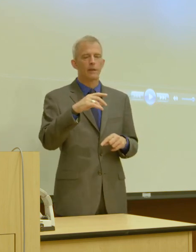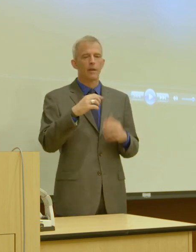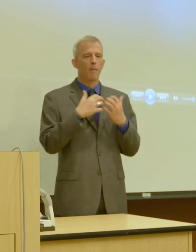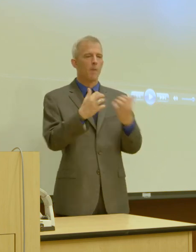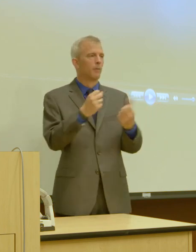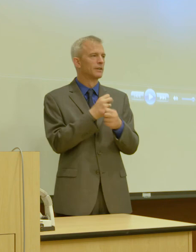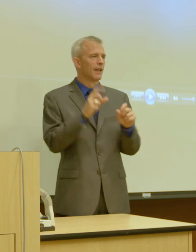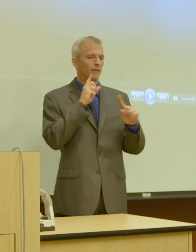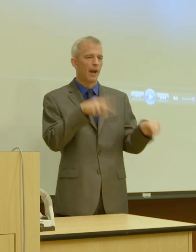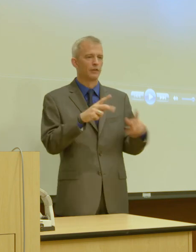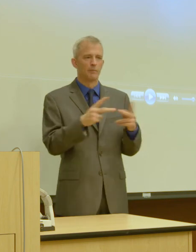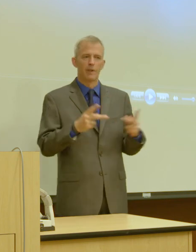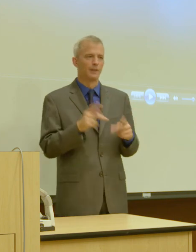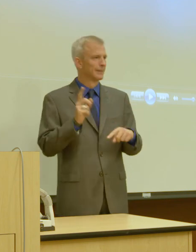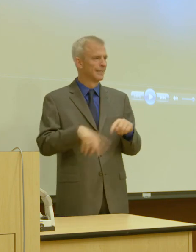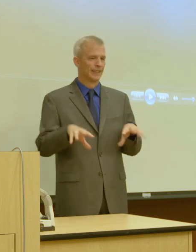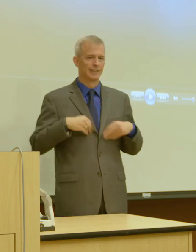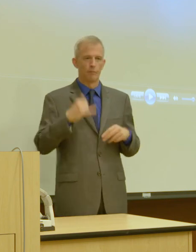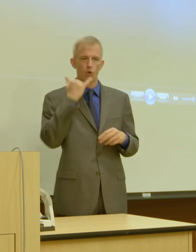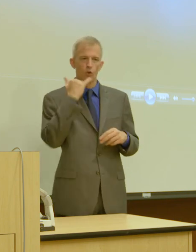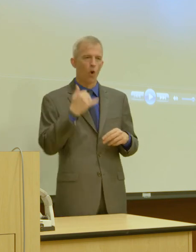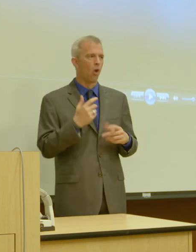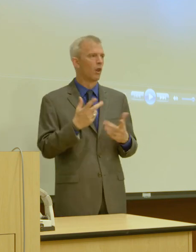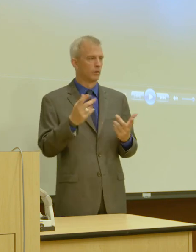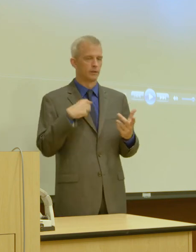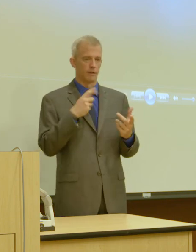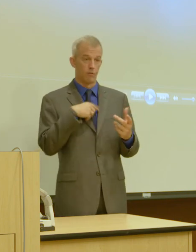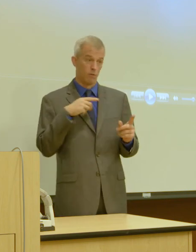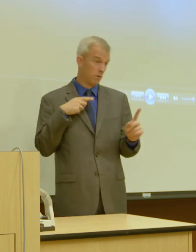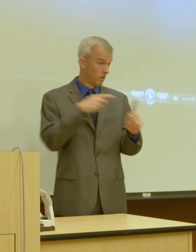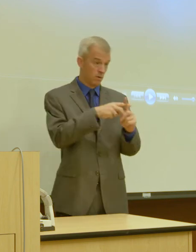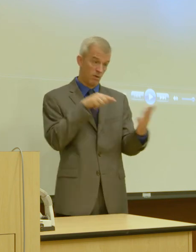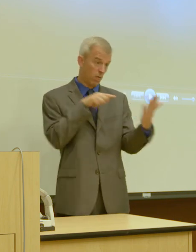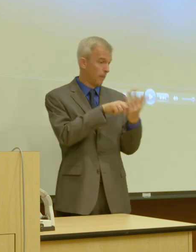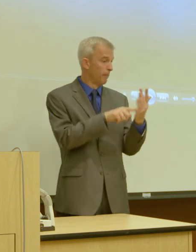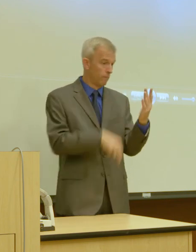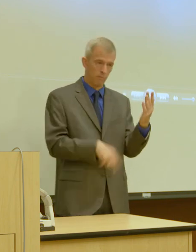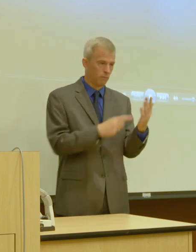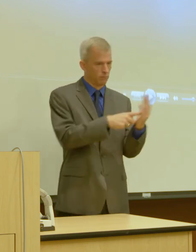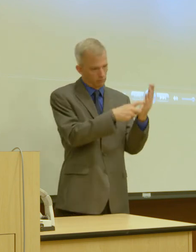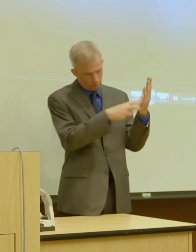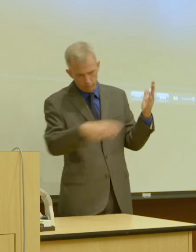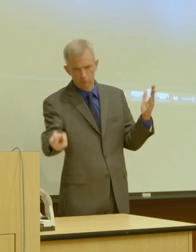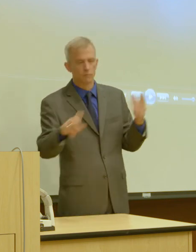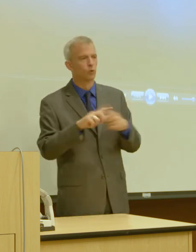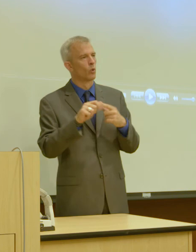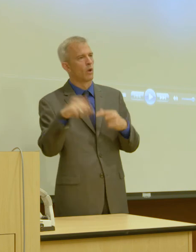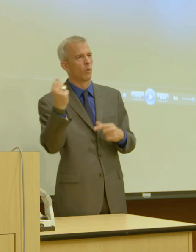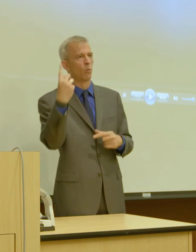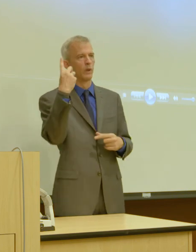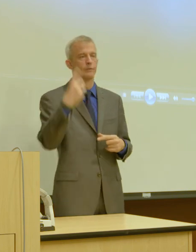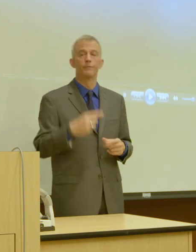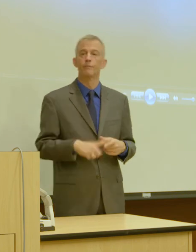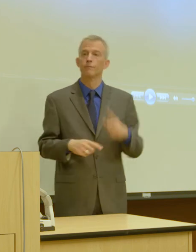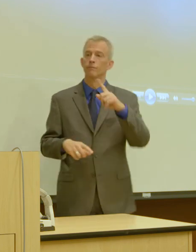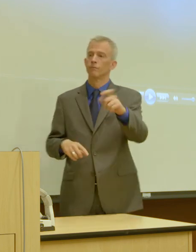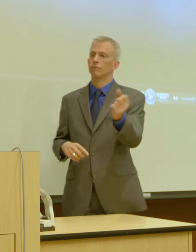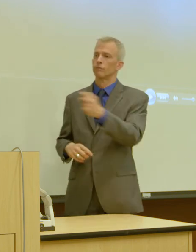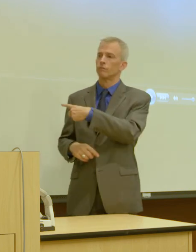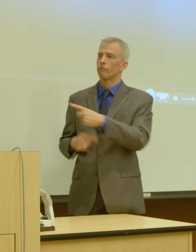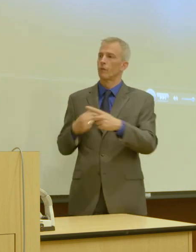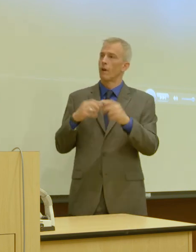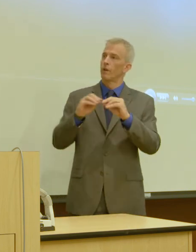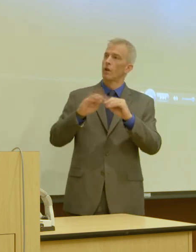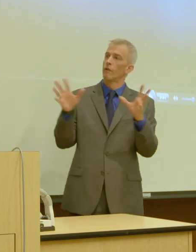can be routed to another nearby answering point, so. And just for clarification, there are agencies